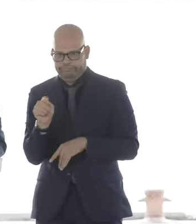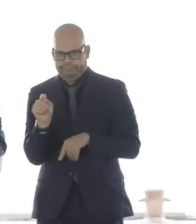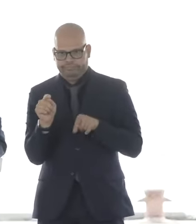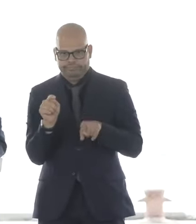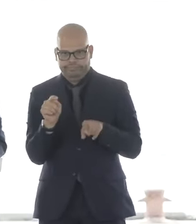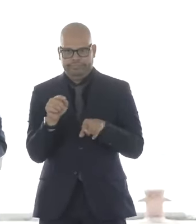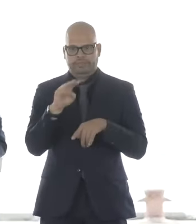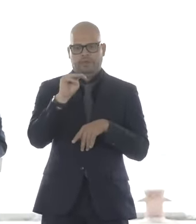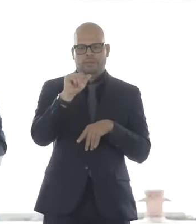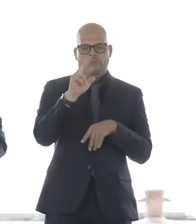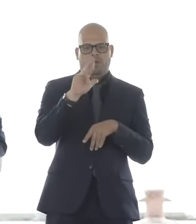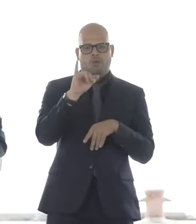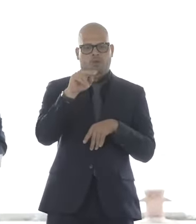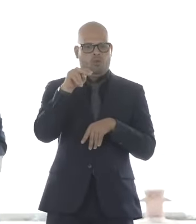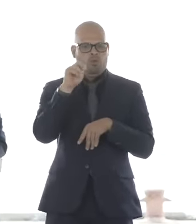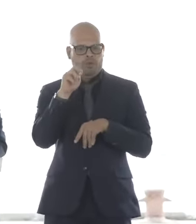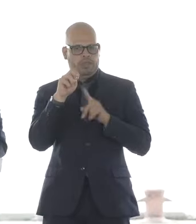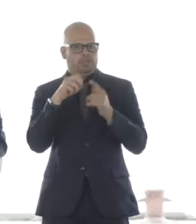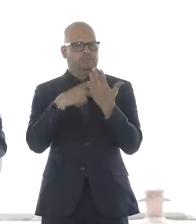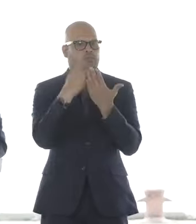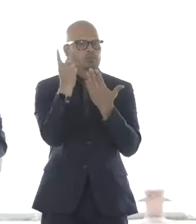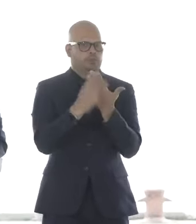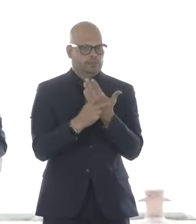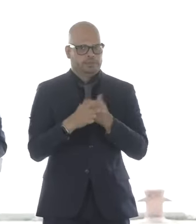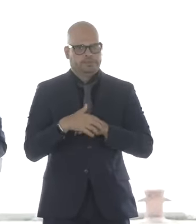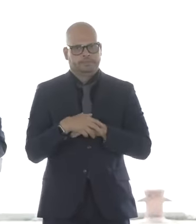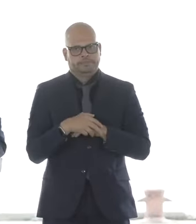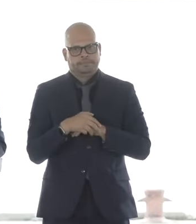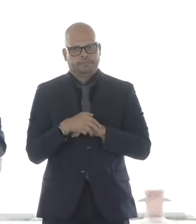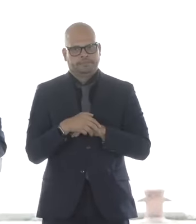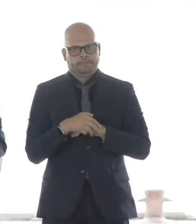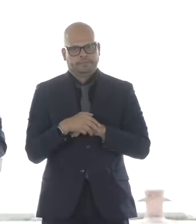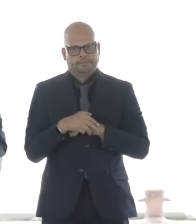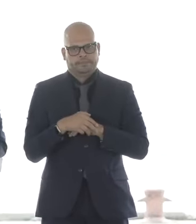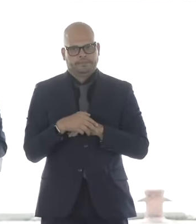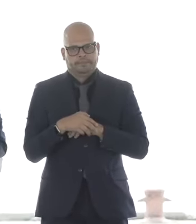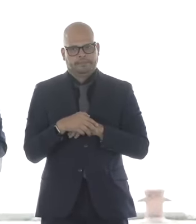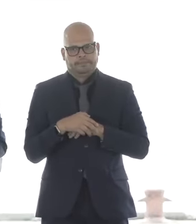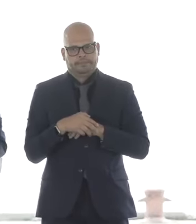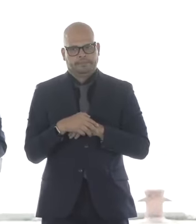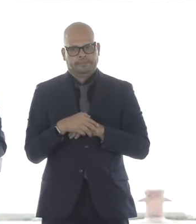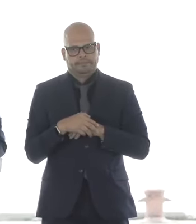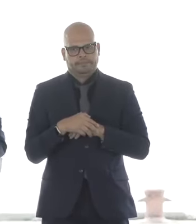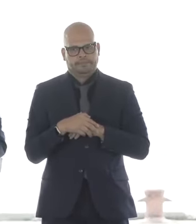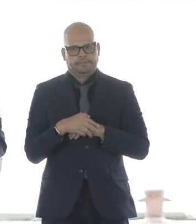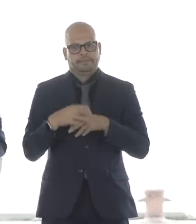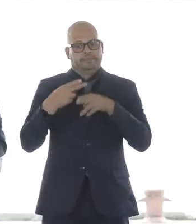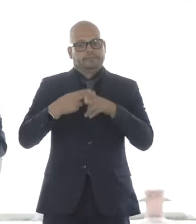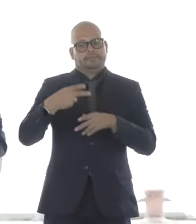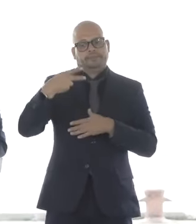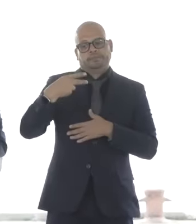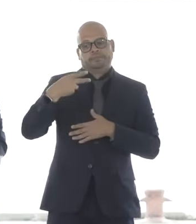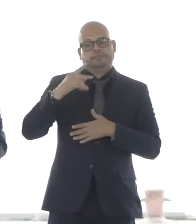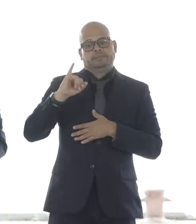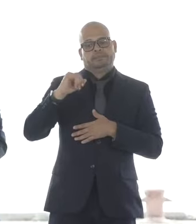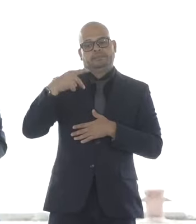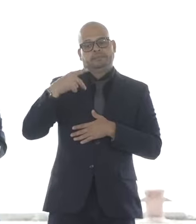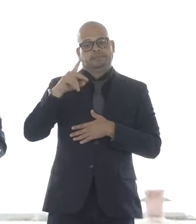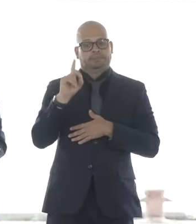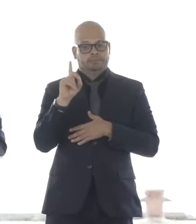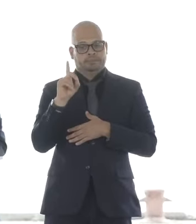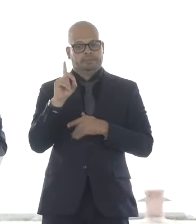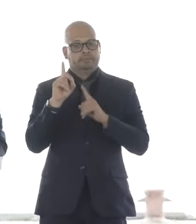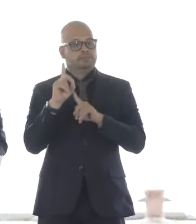is the Port Infrastructure Development Program, or what we call PIDP. MarEd has awarded over $2